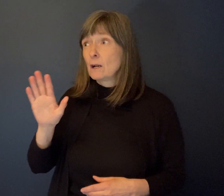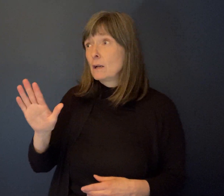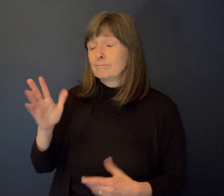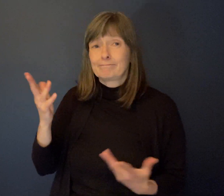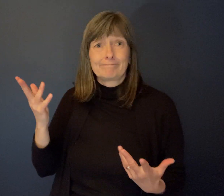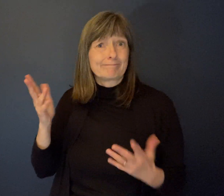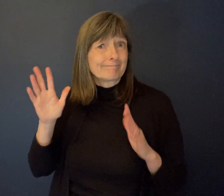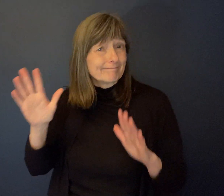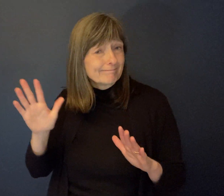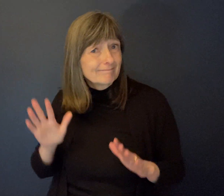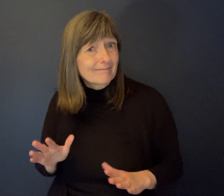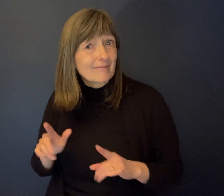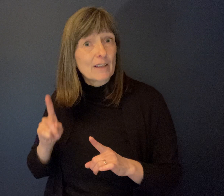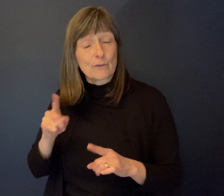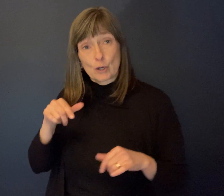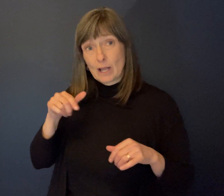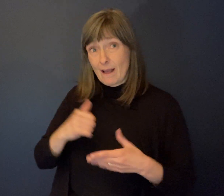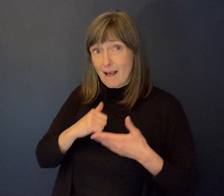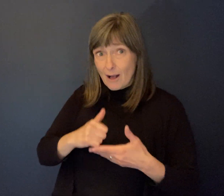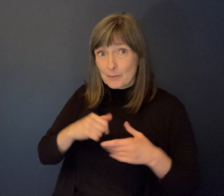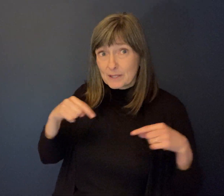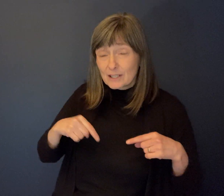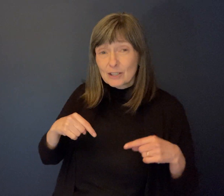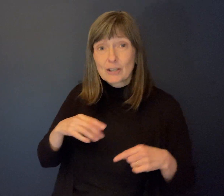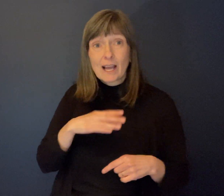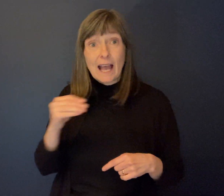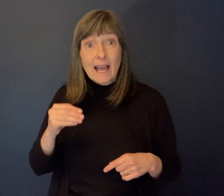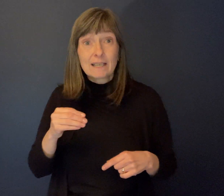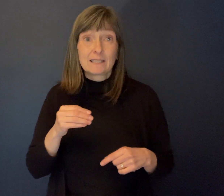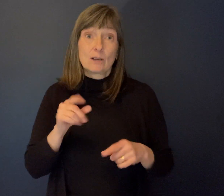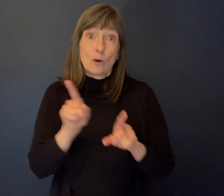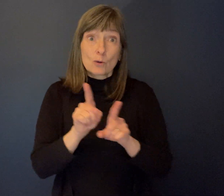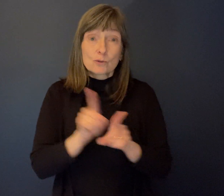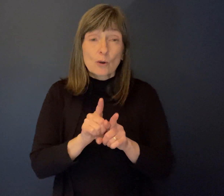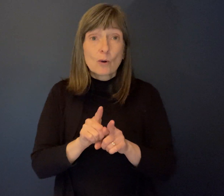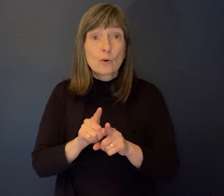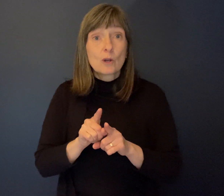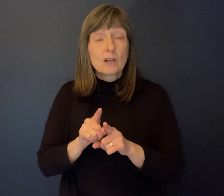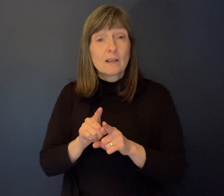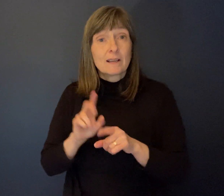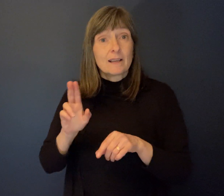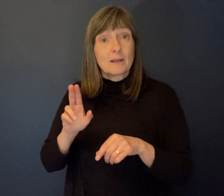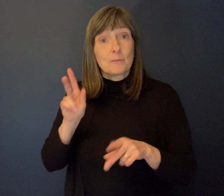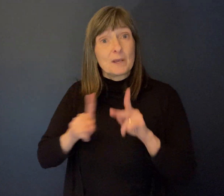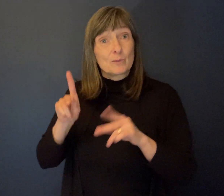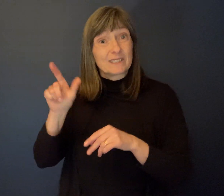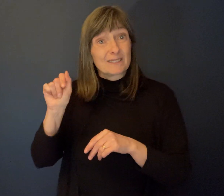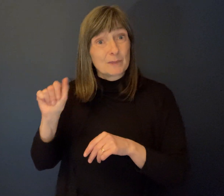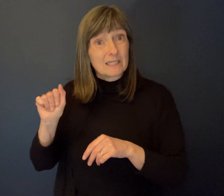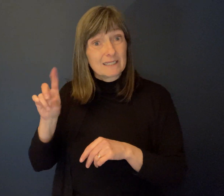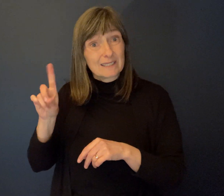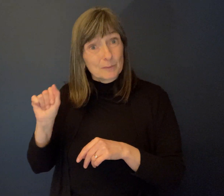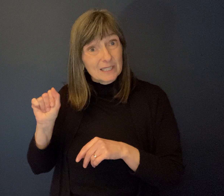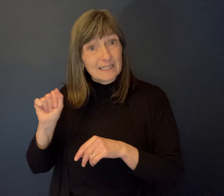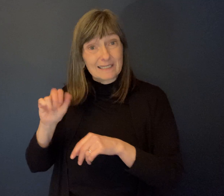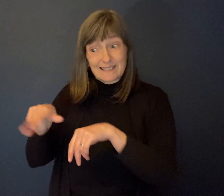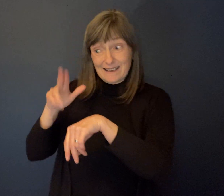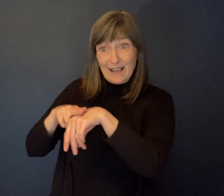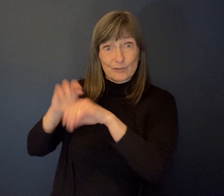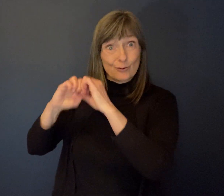not only in terms of our problems, but he chaired the National Umbrella Organization of People with Disabilities for many years. He was instrumental in the